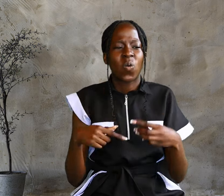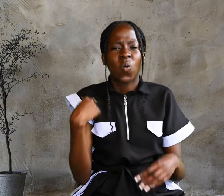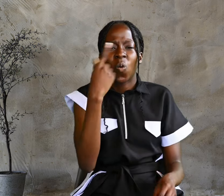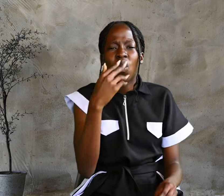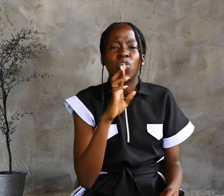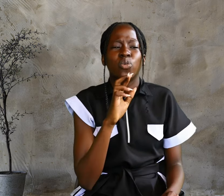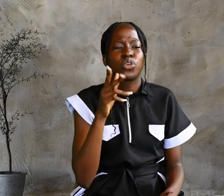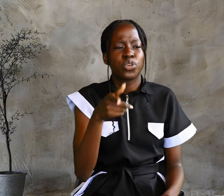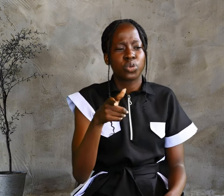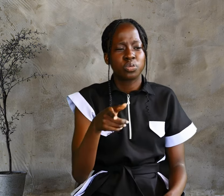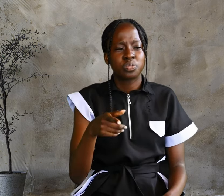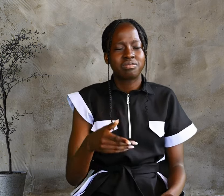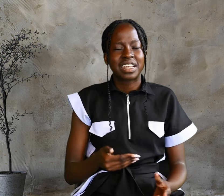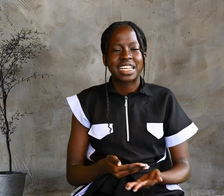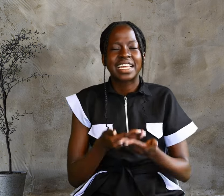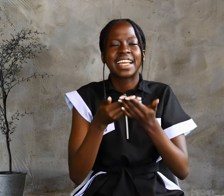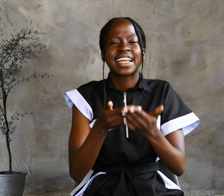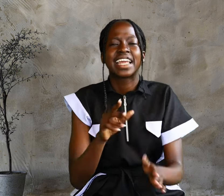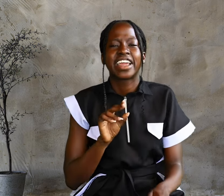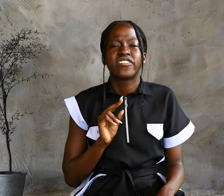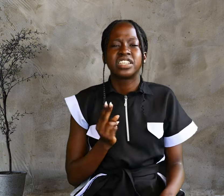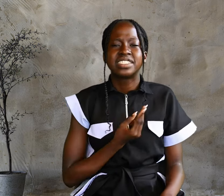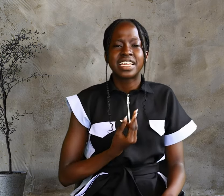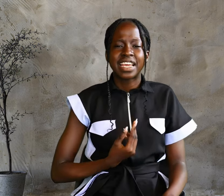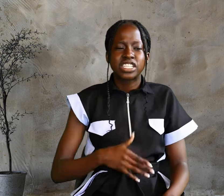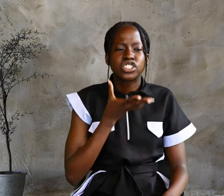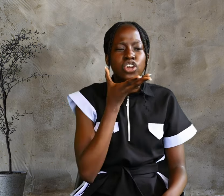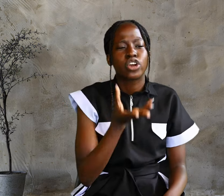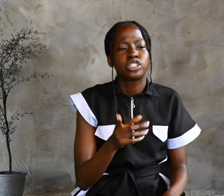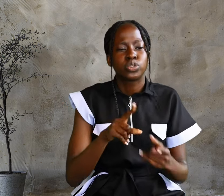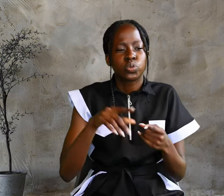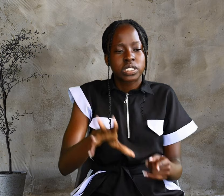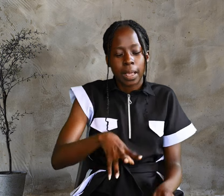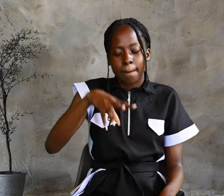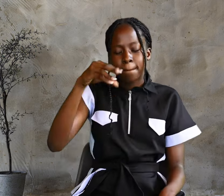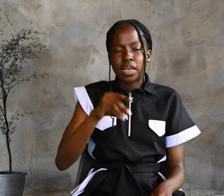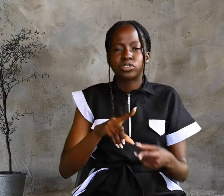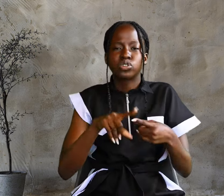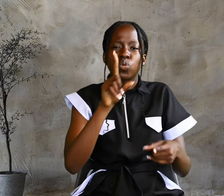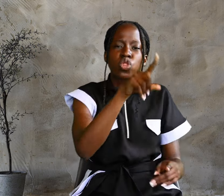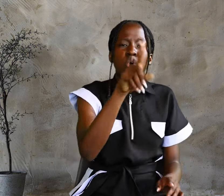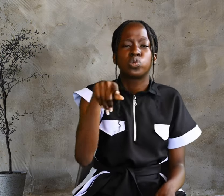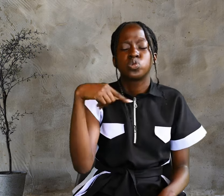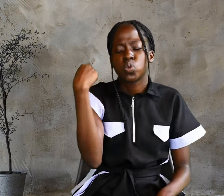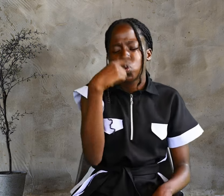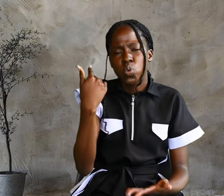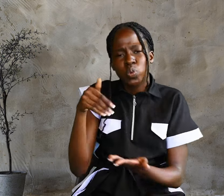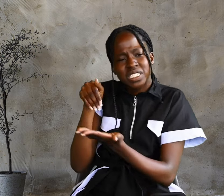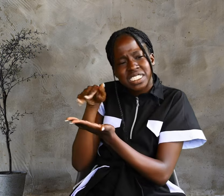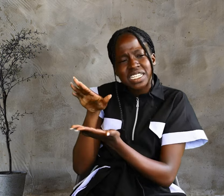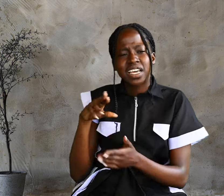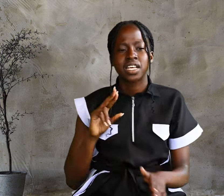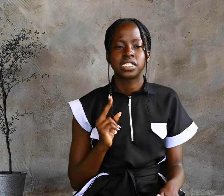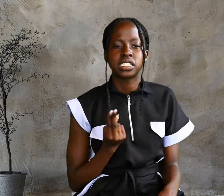Who are you? Give us an answer to take back to those who sent us.